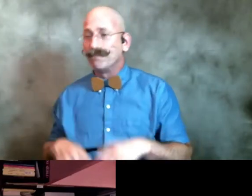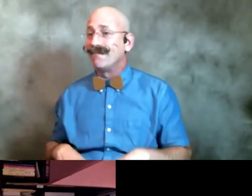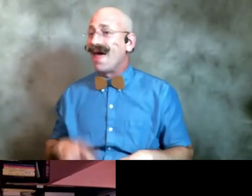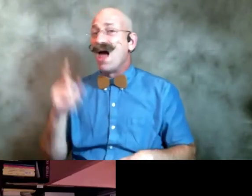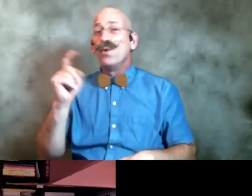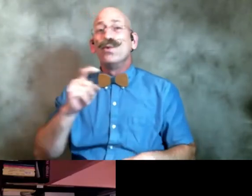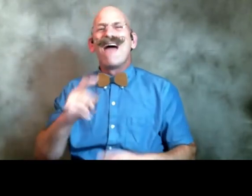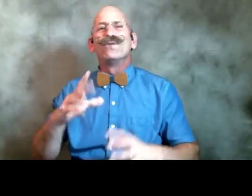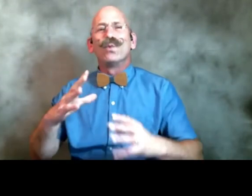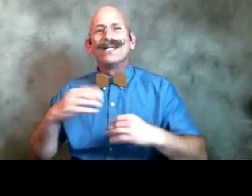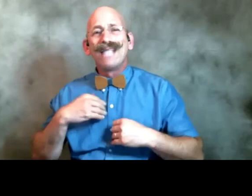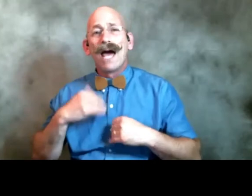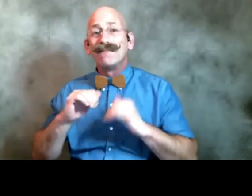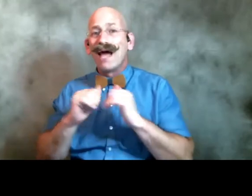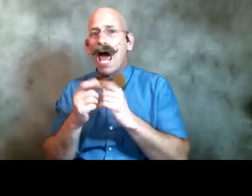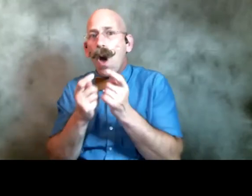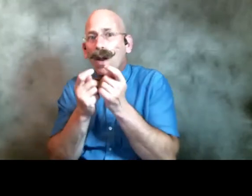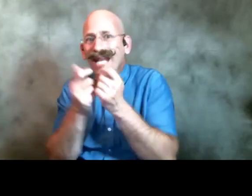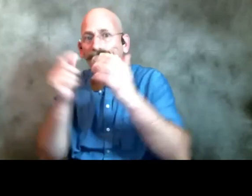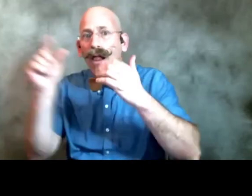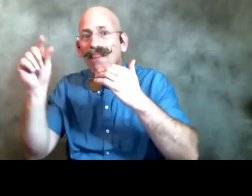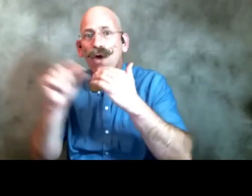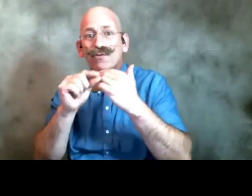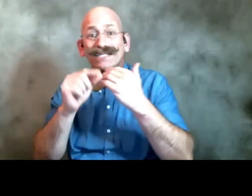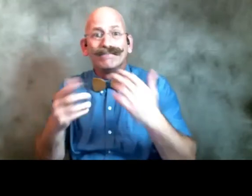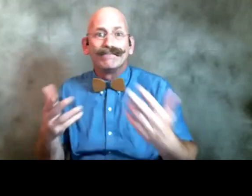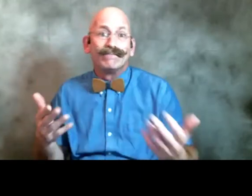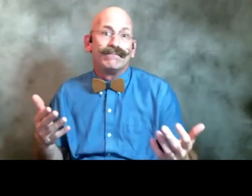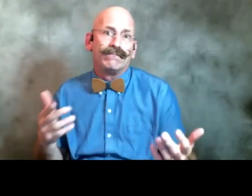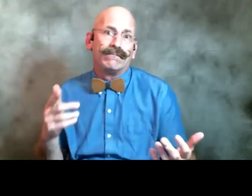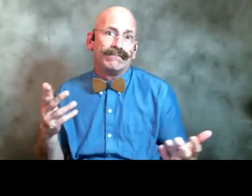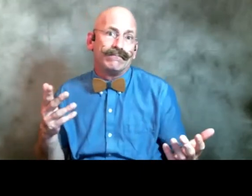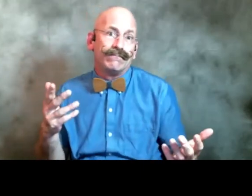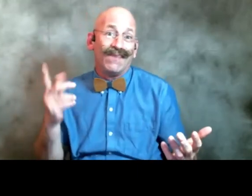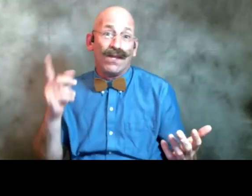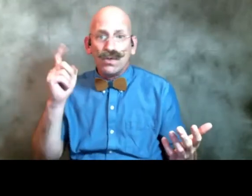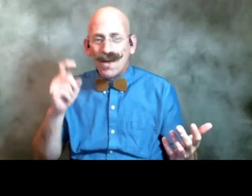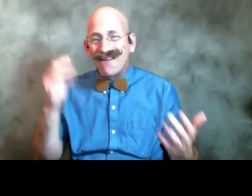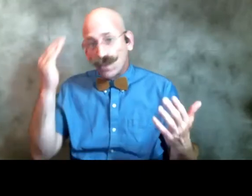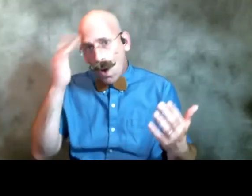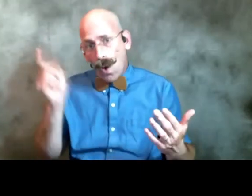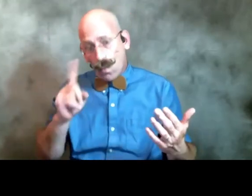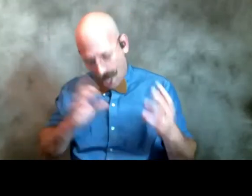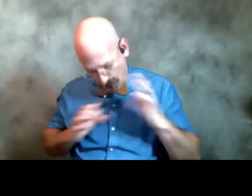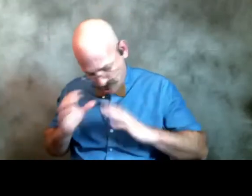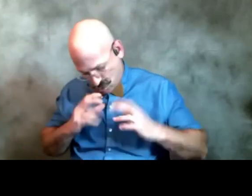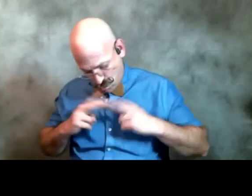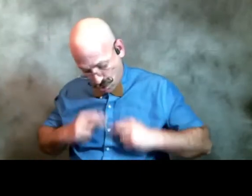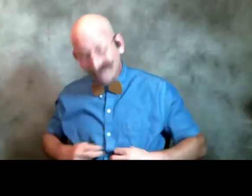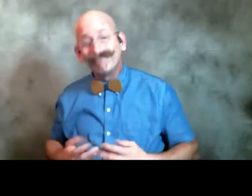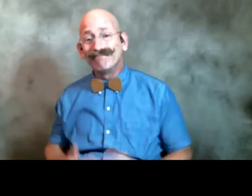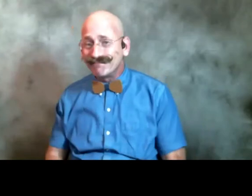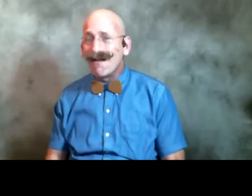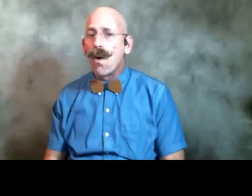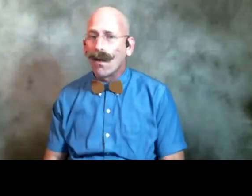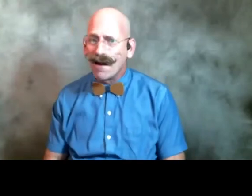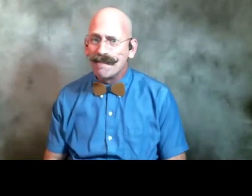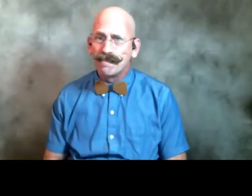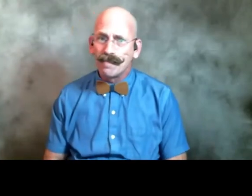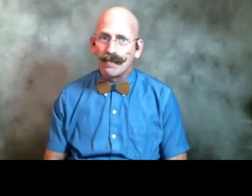how little of it there is that you have to know where but you have to know where to look okay uh